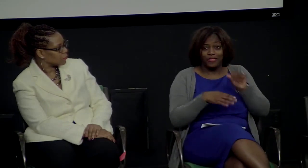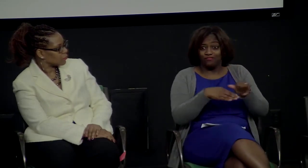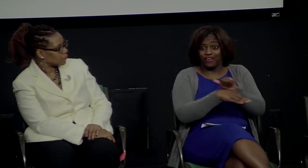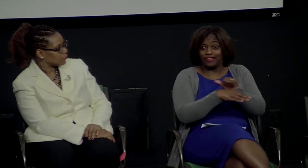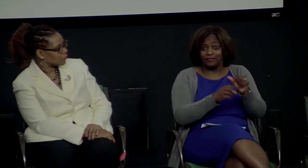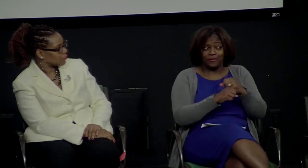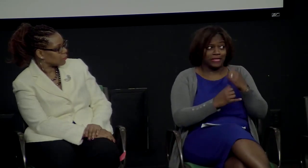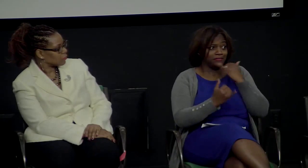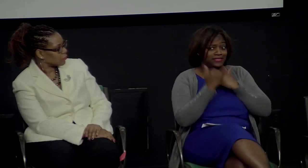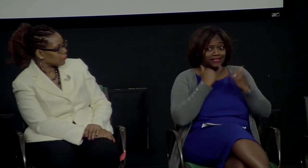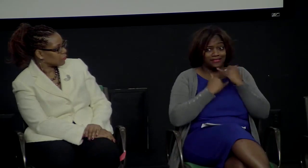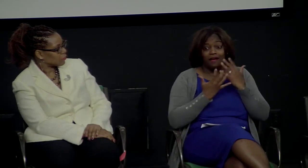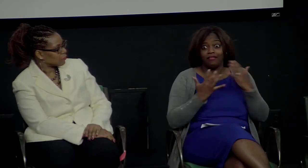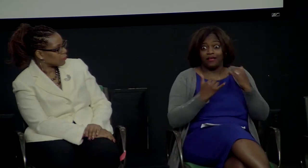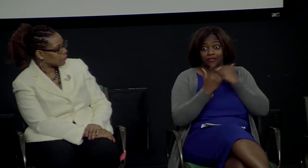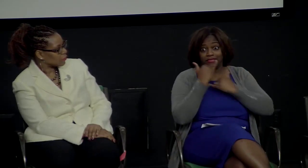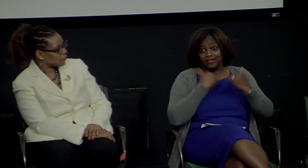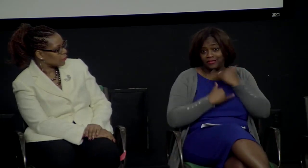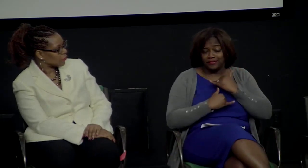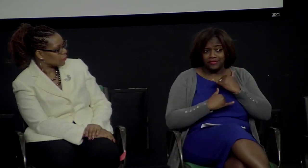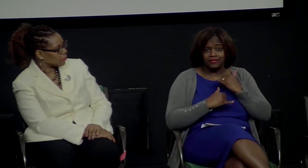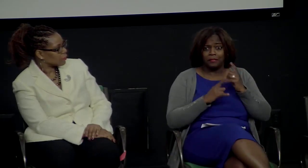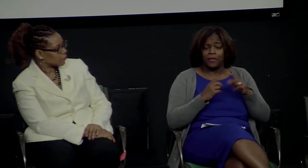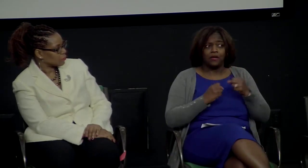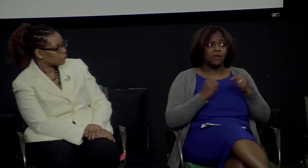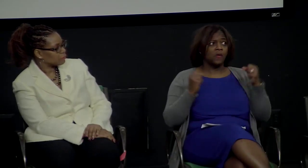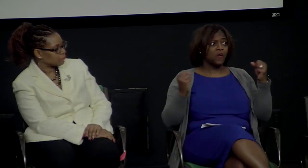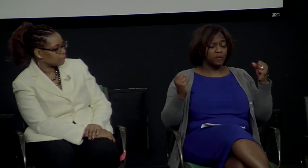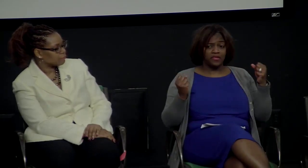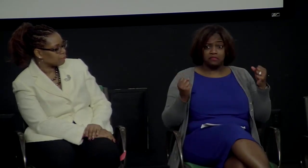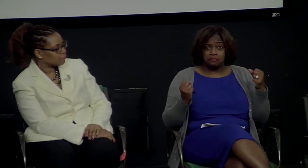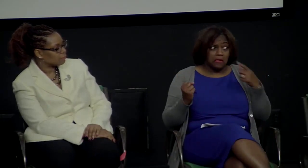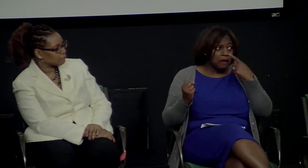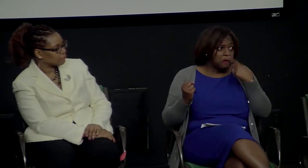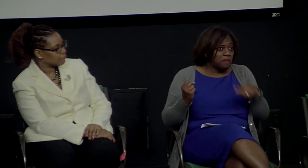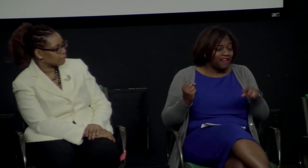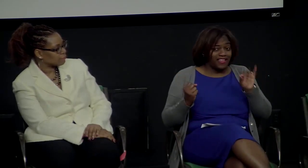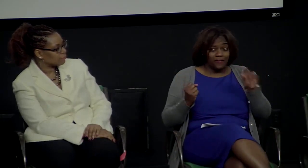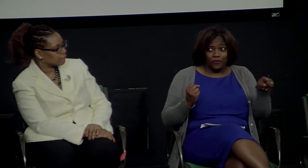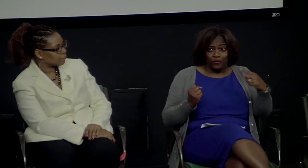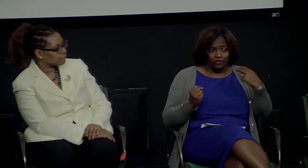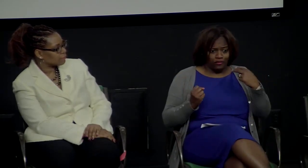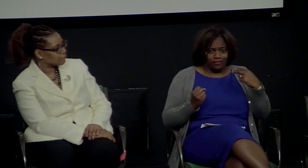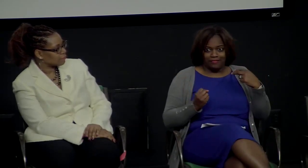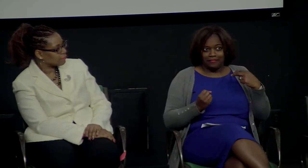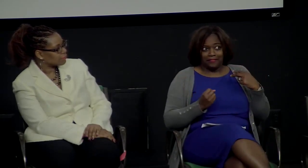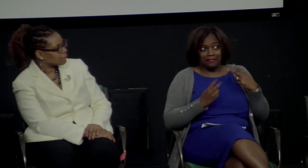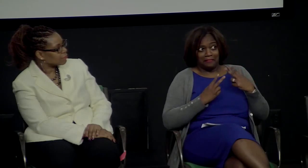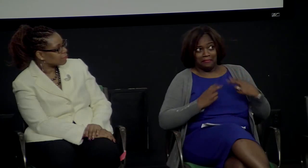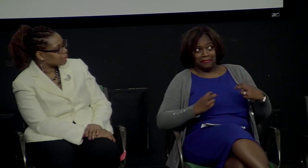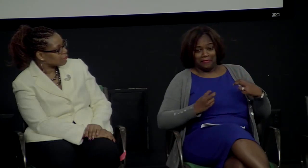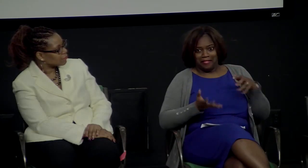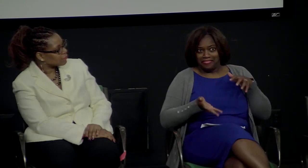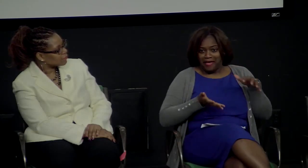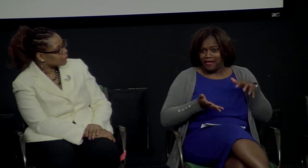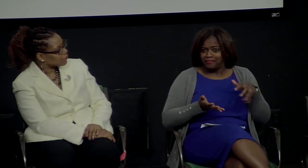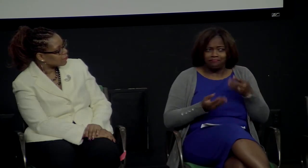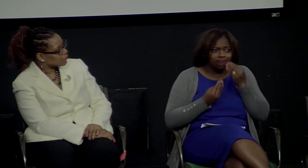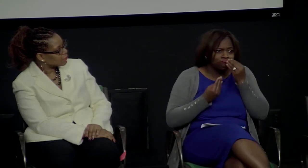candid discussions with each other. Maybe I was practicing something in front of someone else, making several mistakes. Here I am vulnerable to have